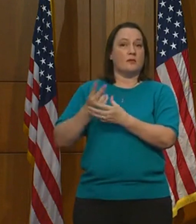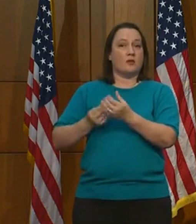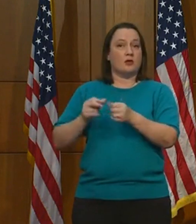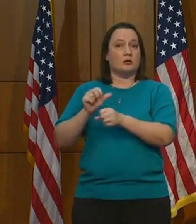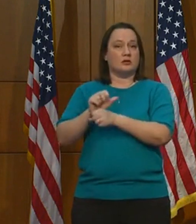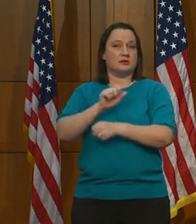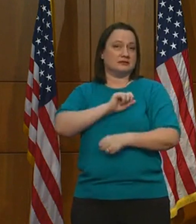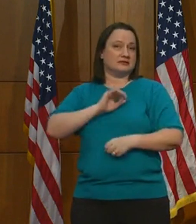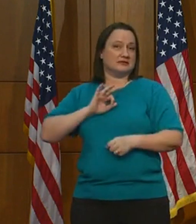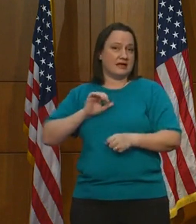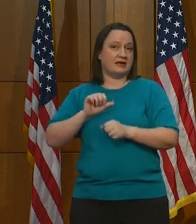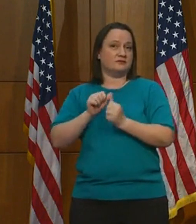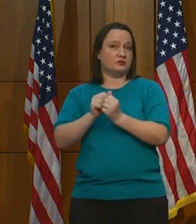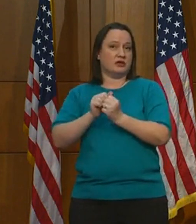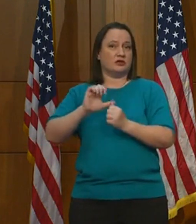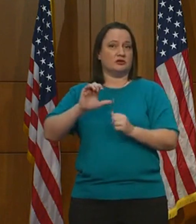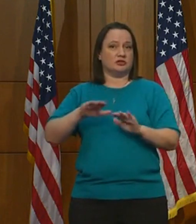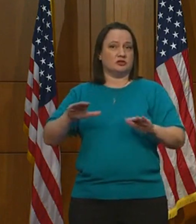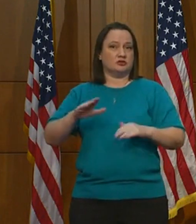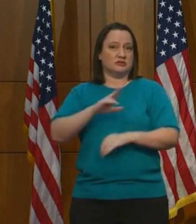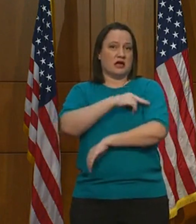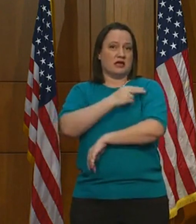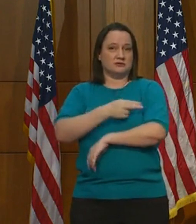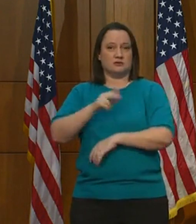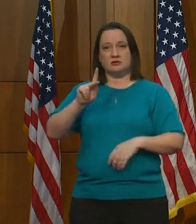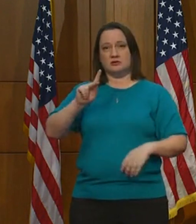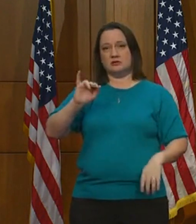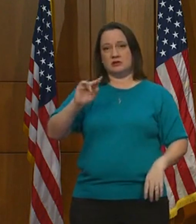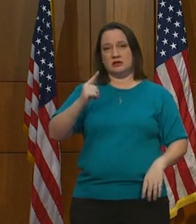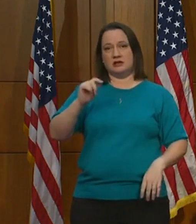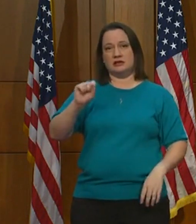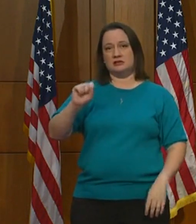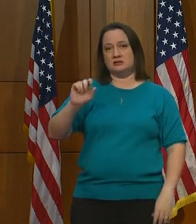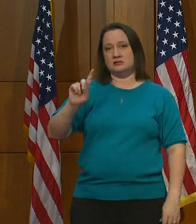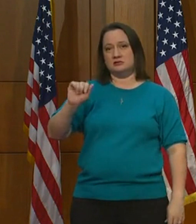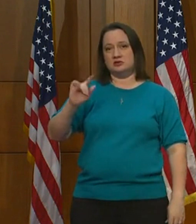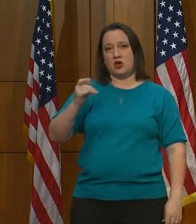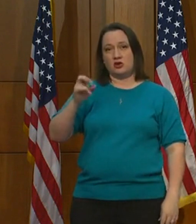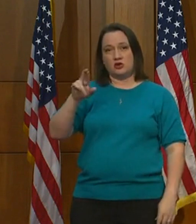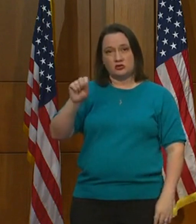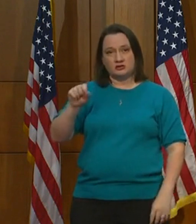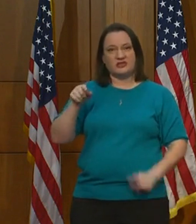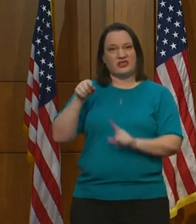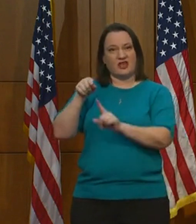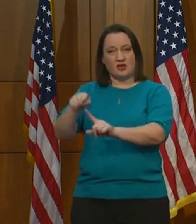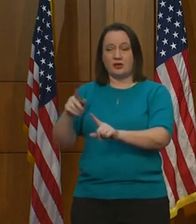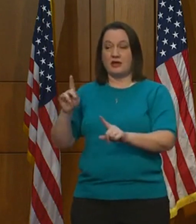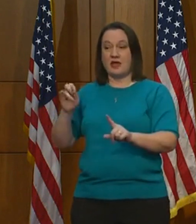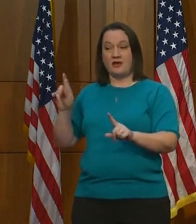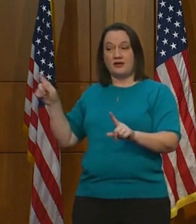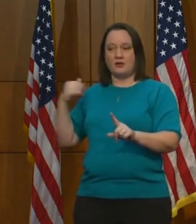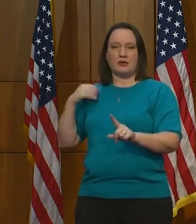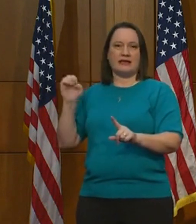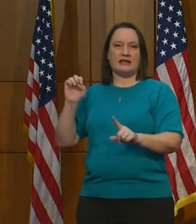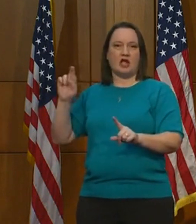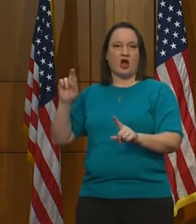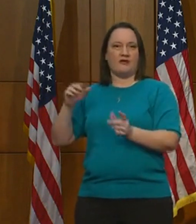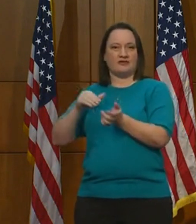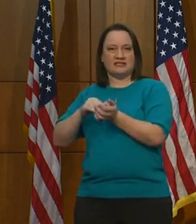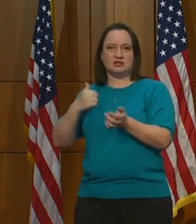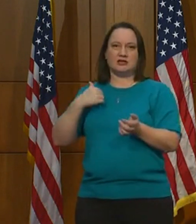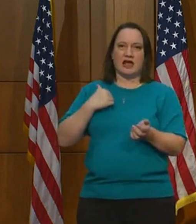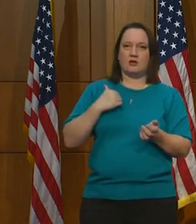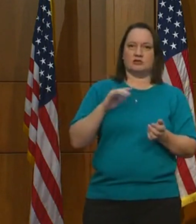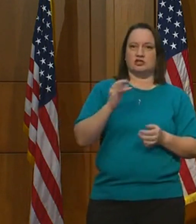together at Children's Hospital of King's Daughters. Karen, back in our earlier days, was an ER physician. I was a